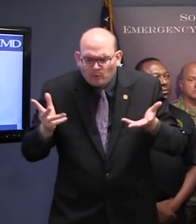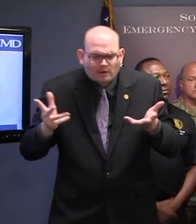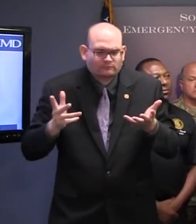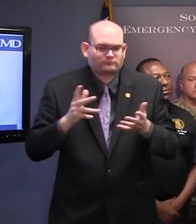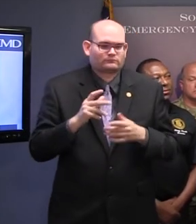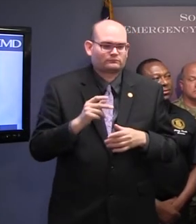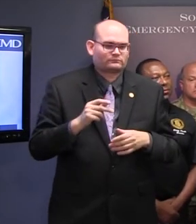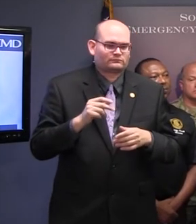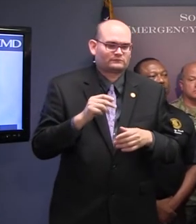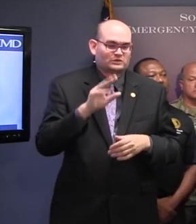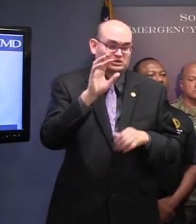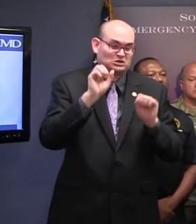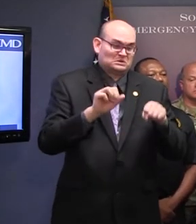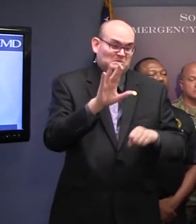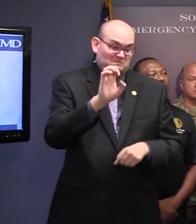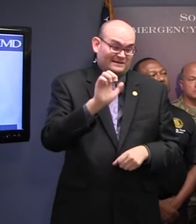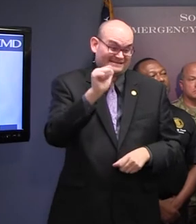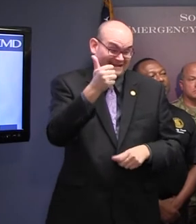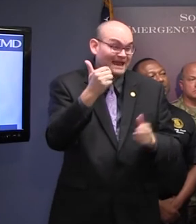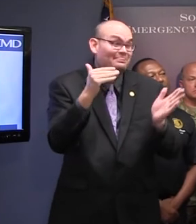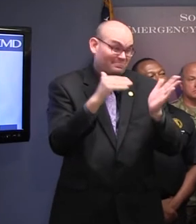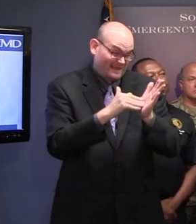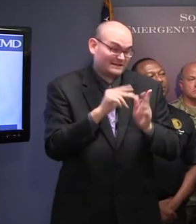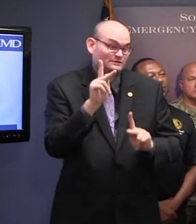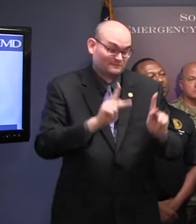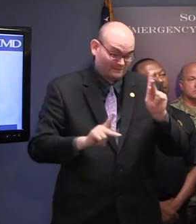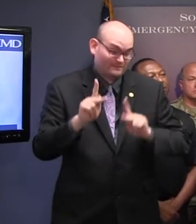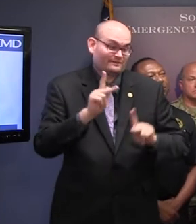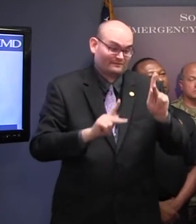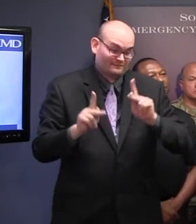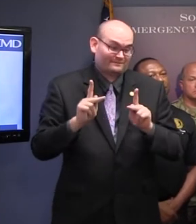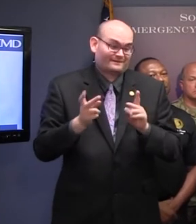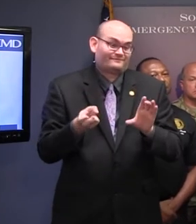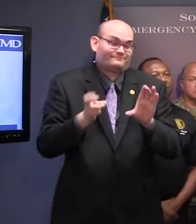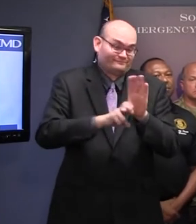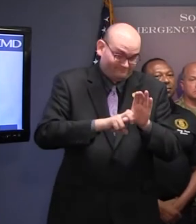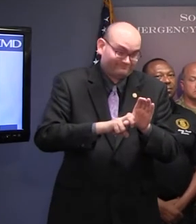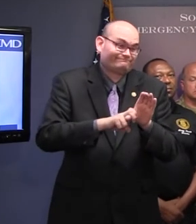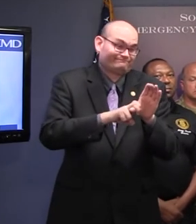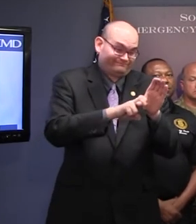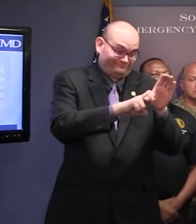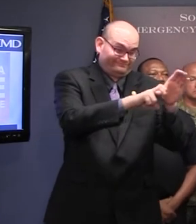system, and that will be refined over the next day or so in terms of that.